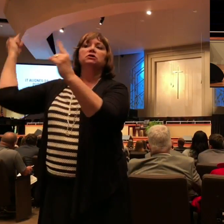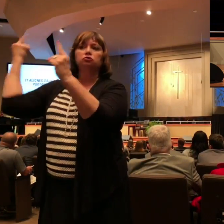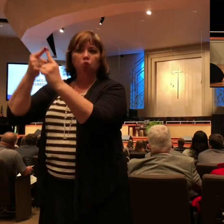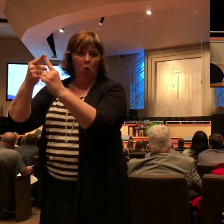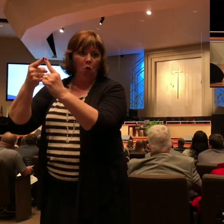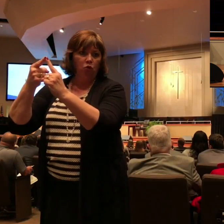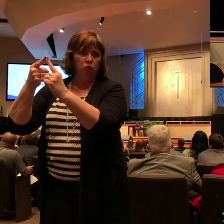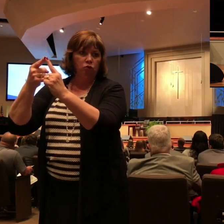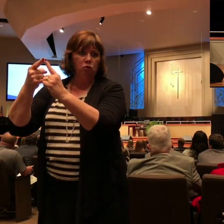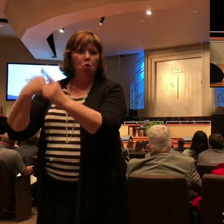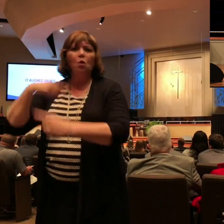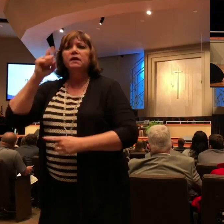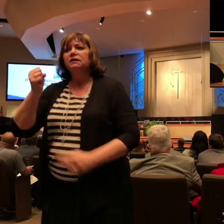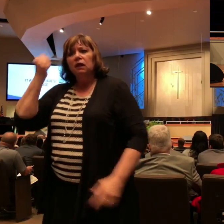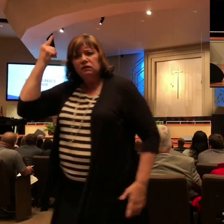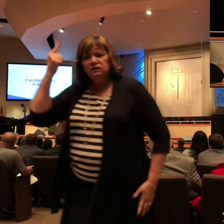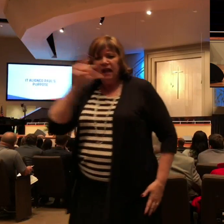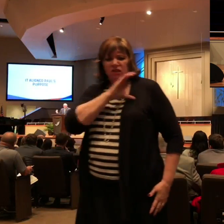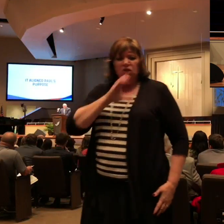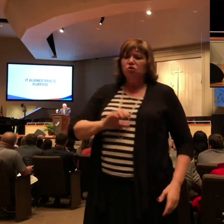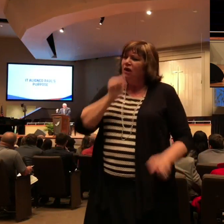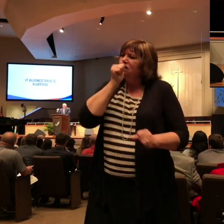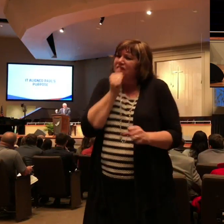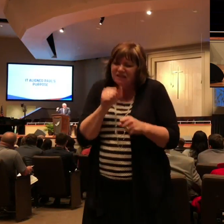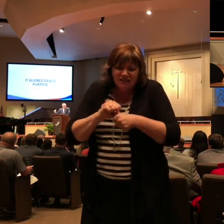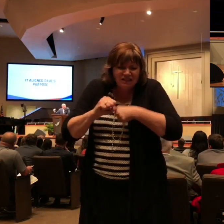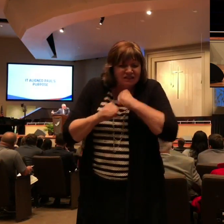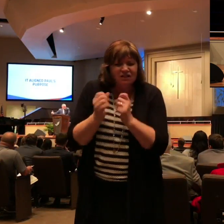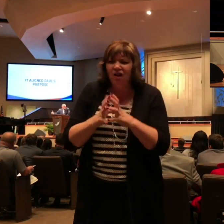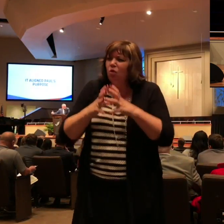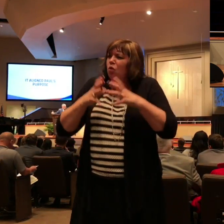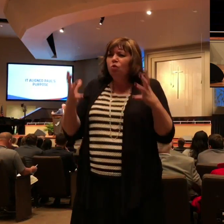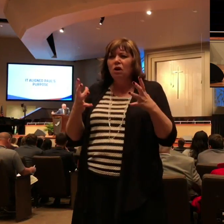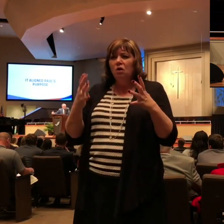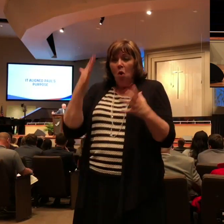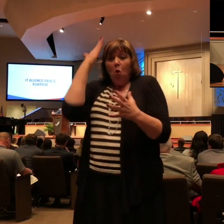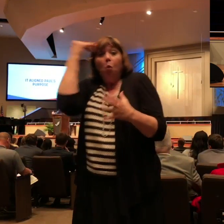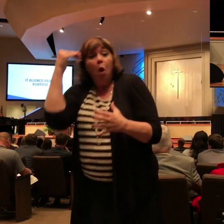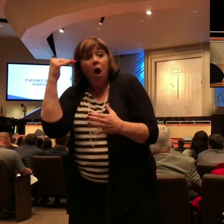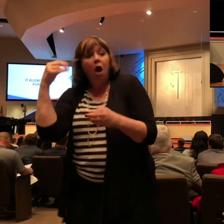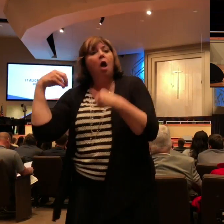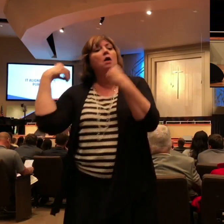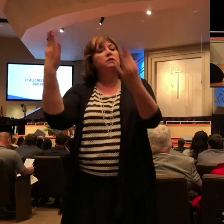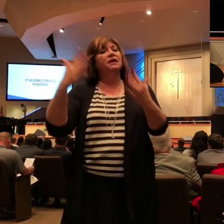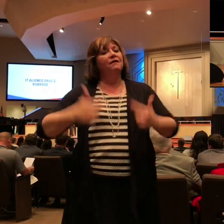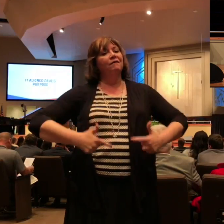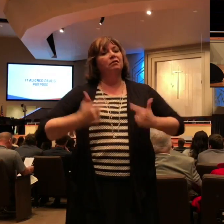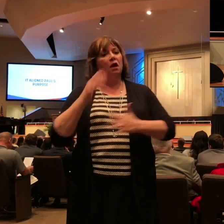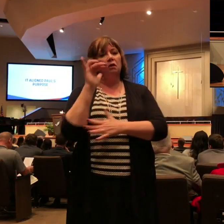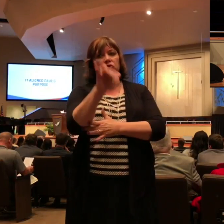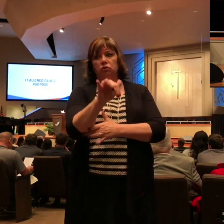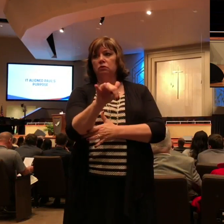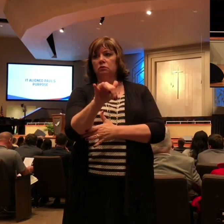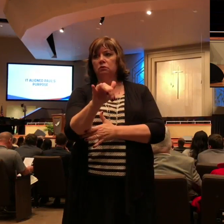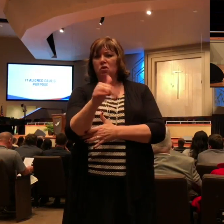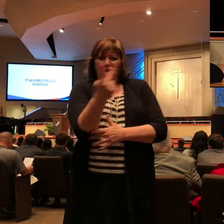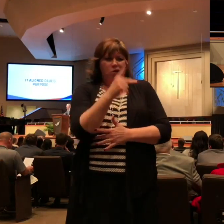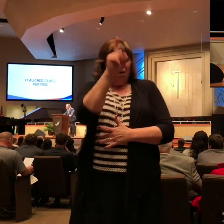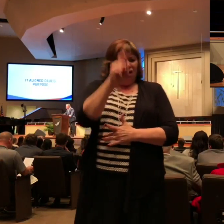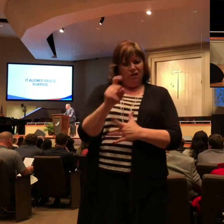that Christ suffered much so that he could give you and I eternal life and may you and I be willing to bear whatever cross it